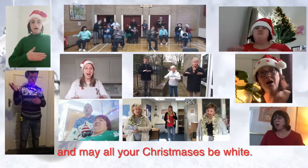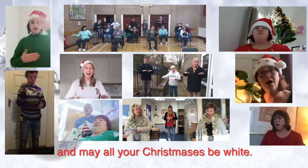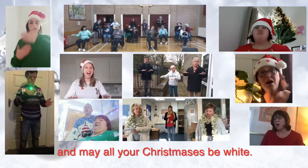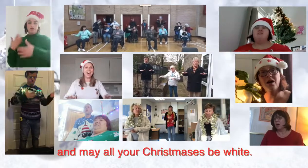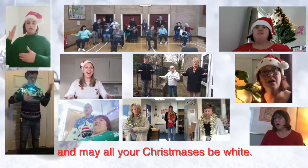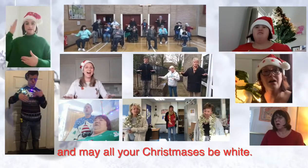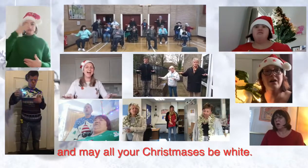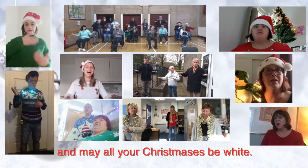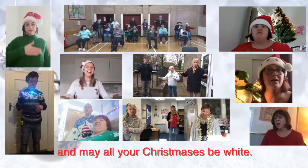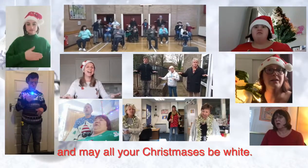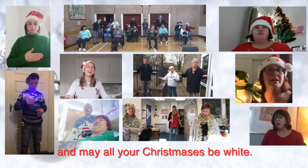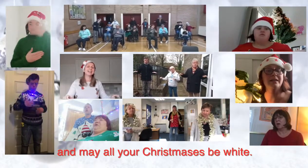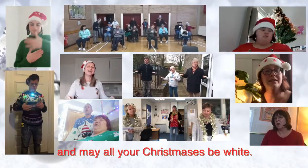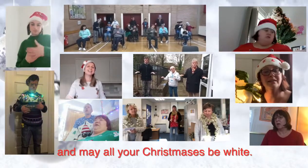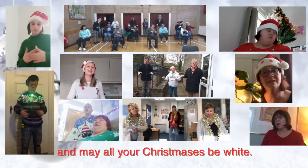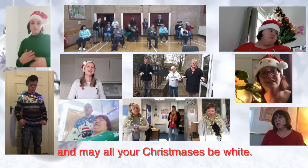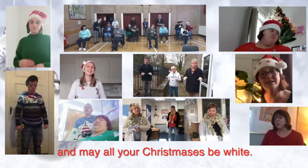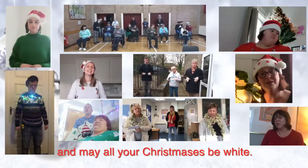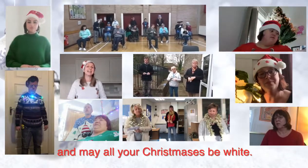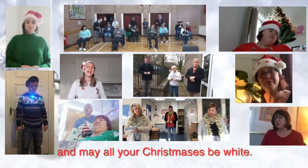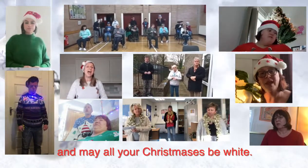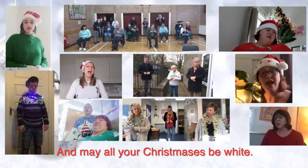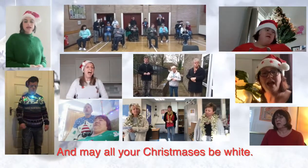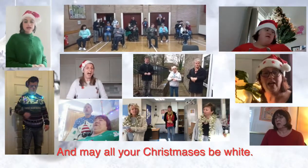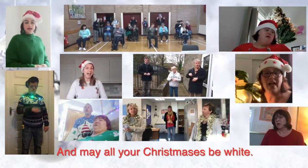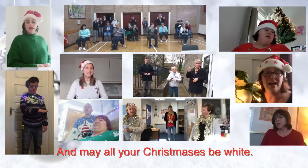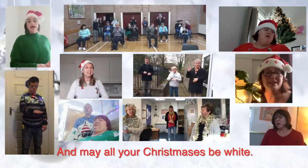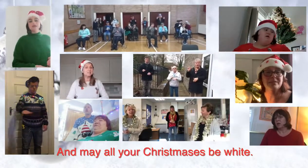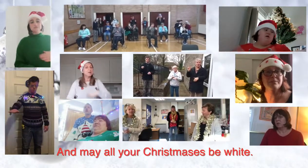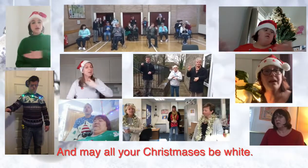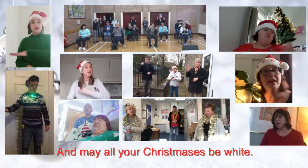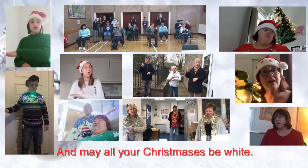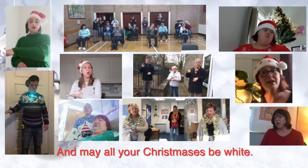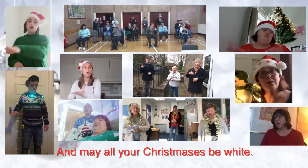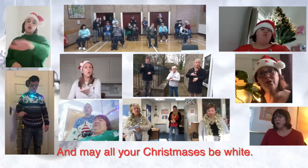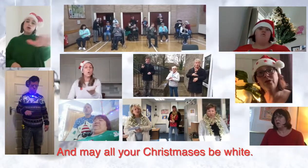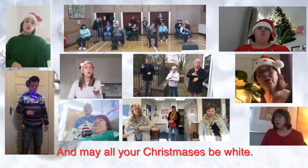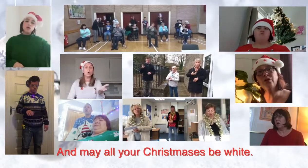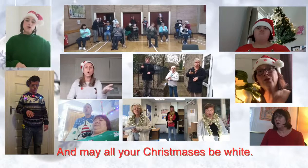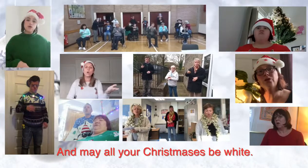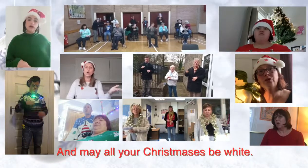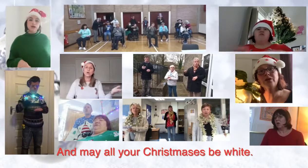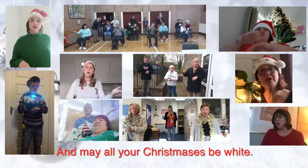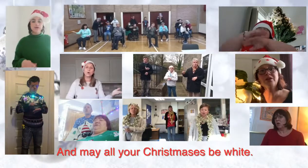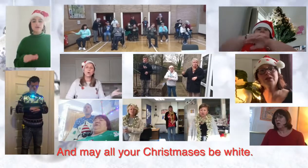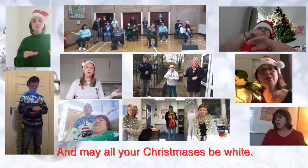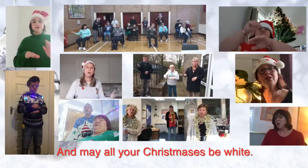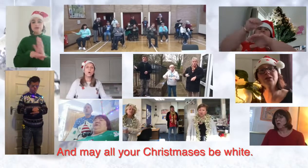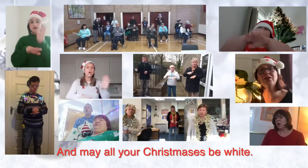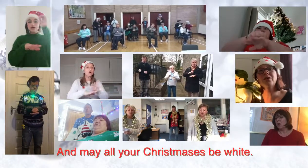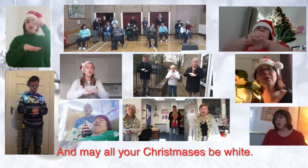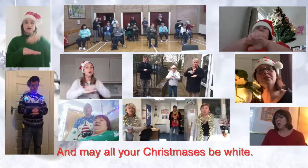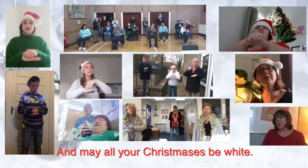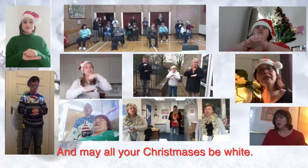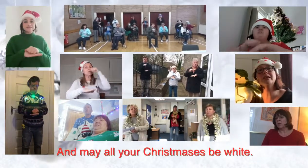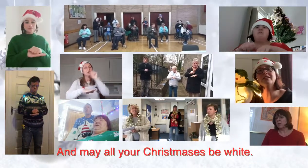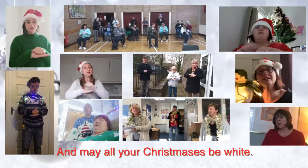white And may all your